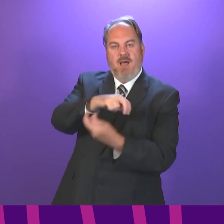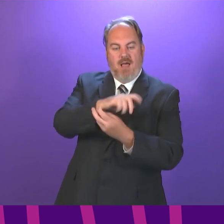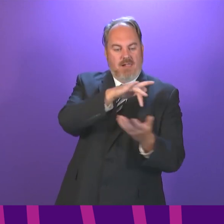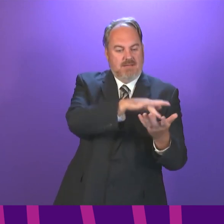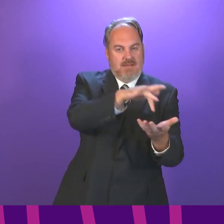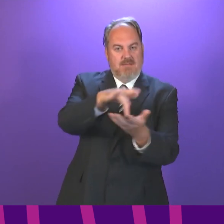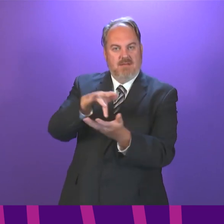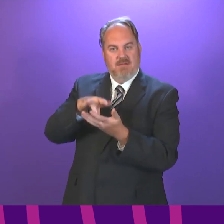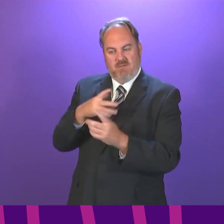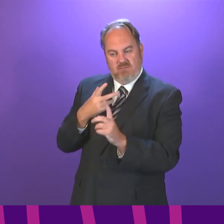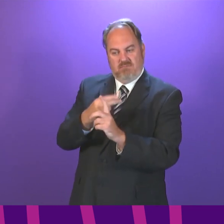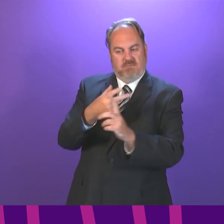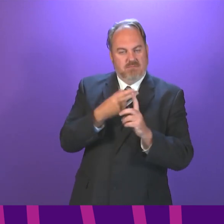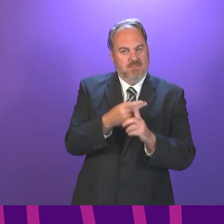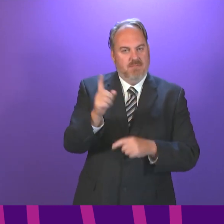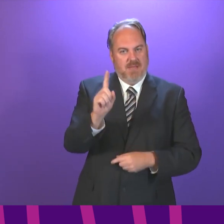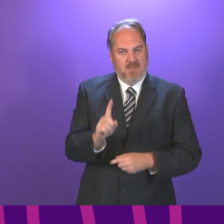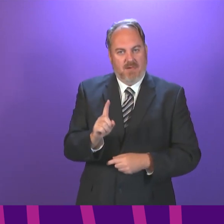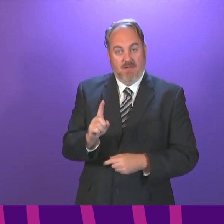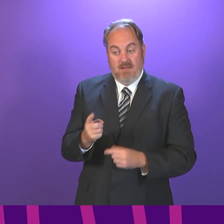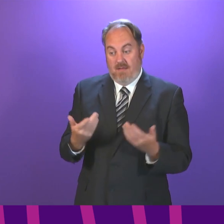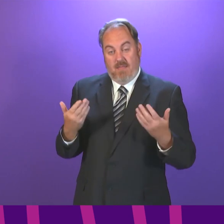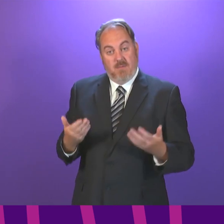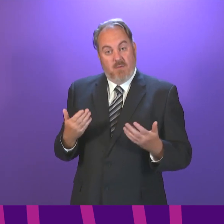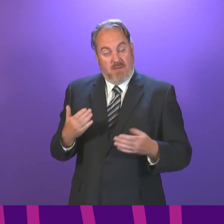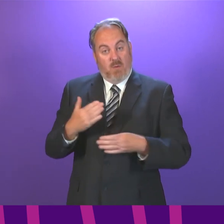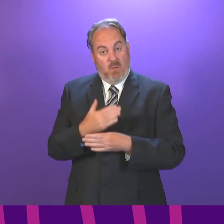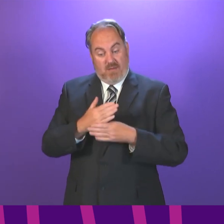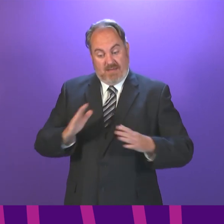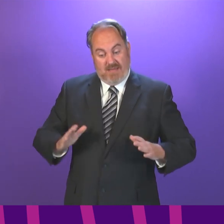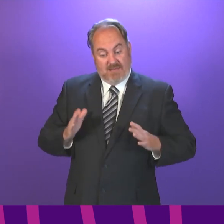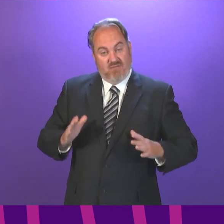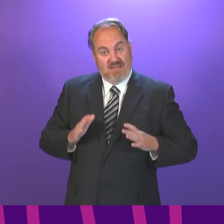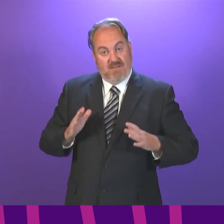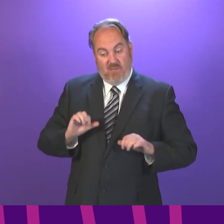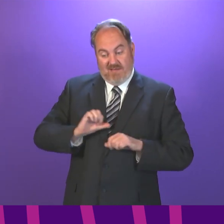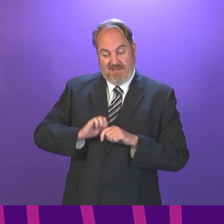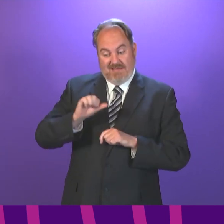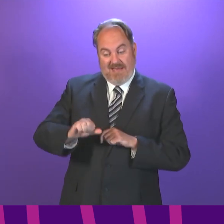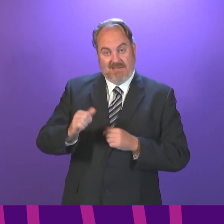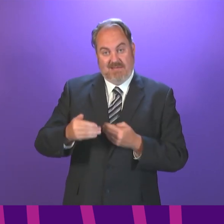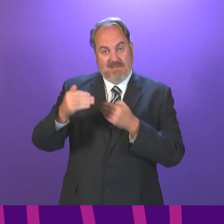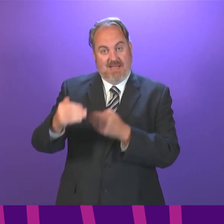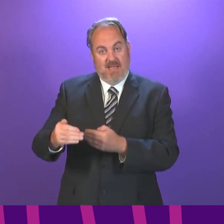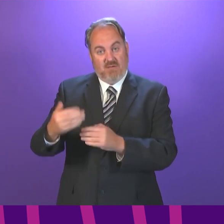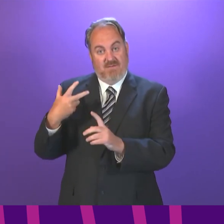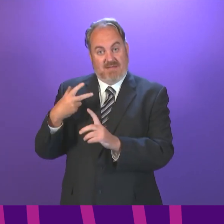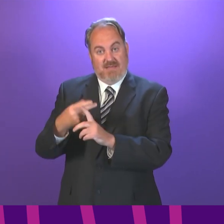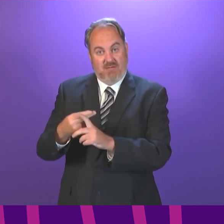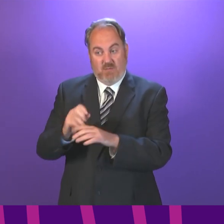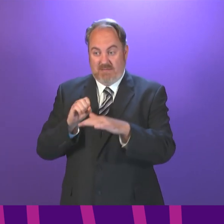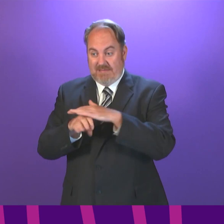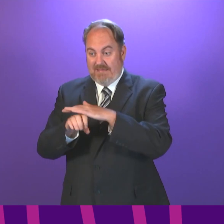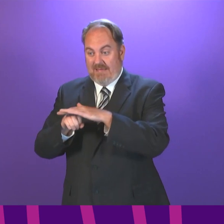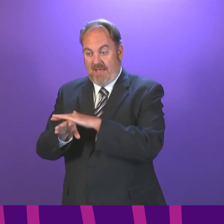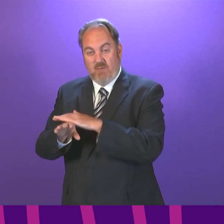I can also confirm that preparatory work is underway for the next phases of vaccination. Invitations for vaccines are now